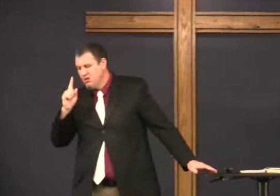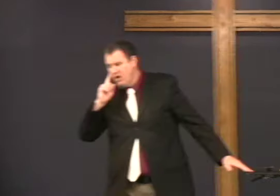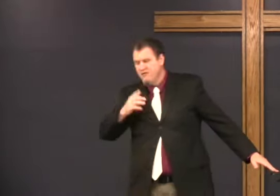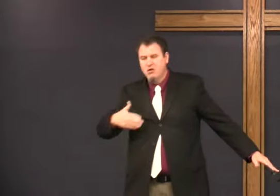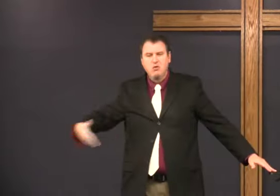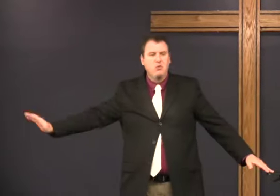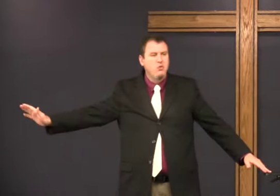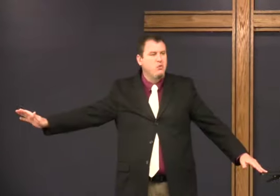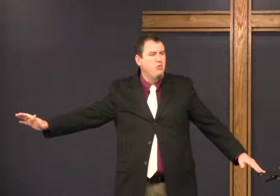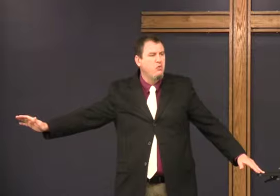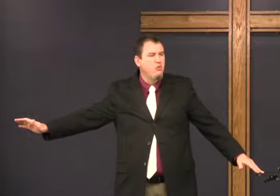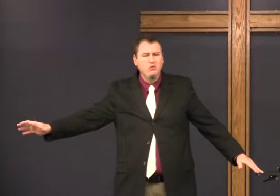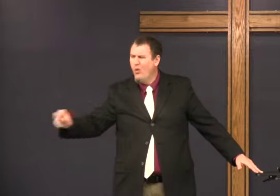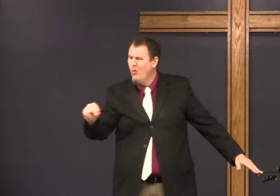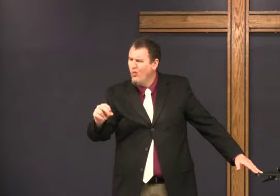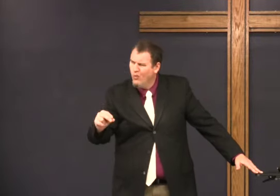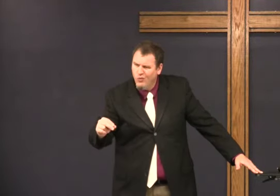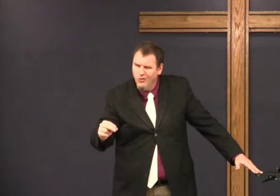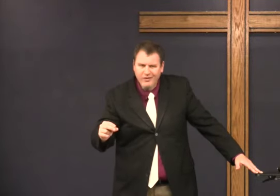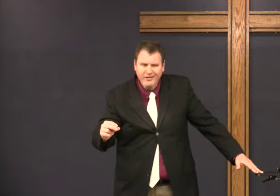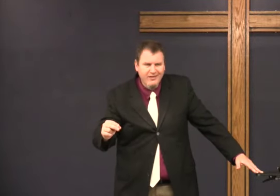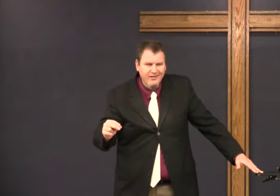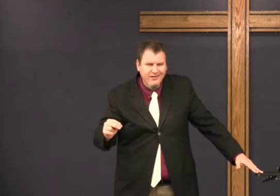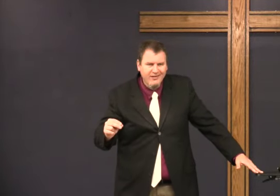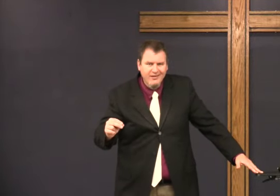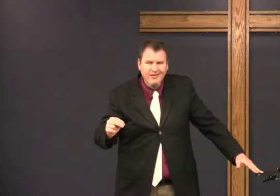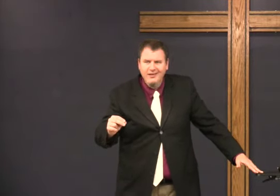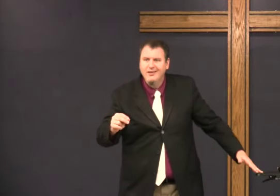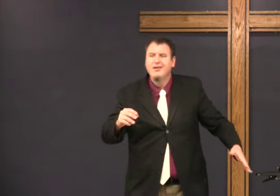God doesn't see the hearing as being better than the deaf.